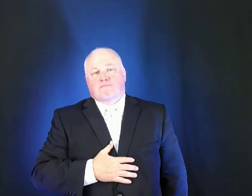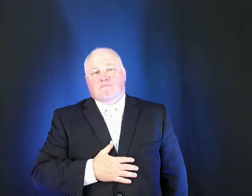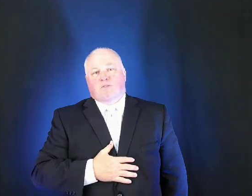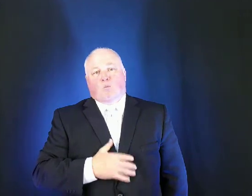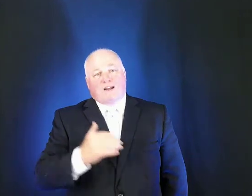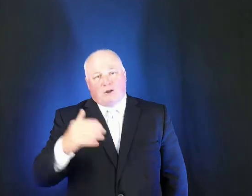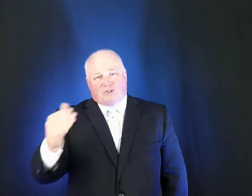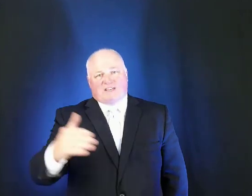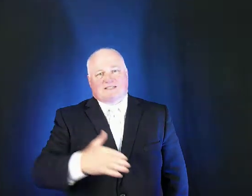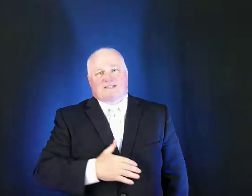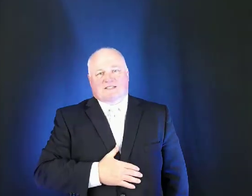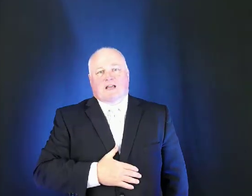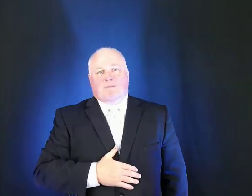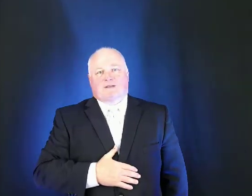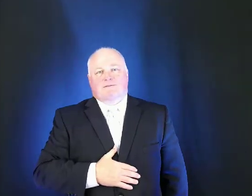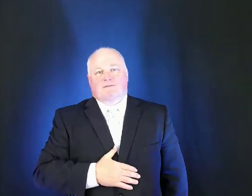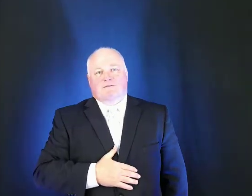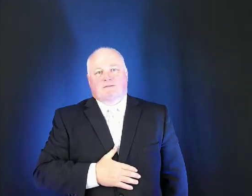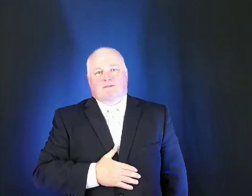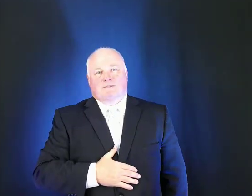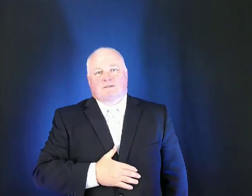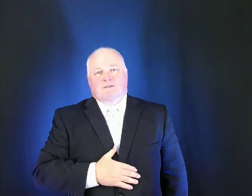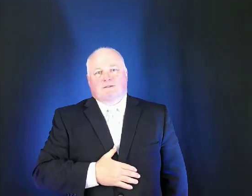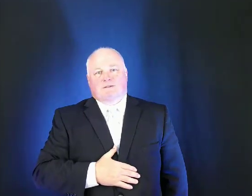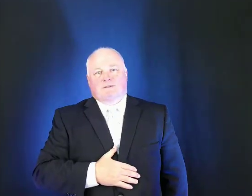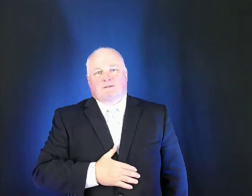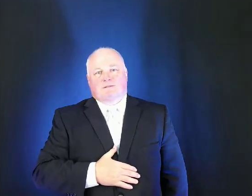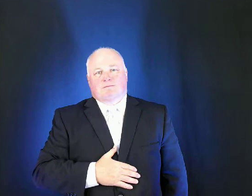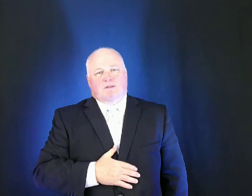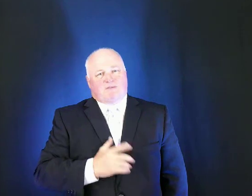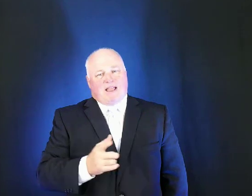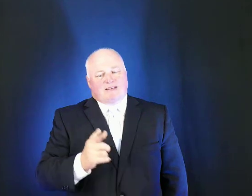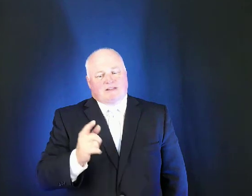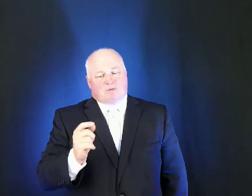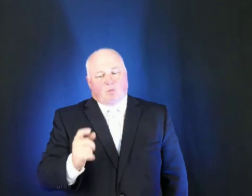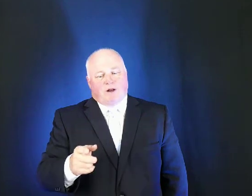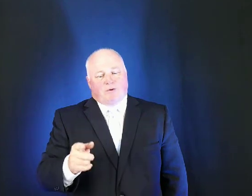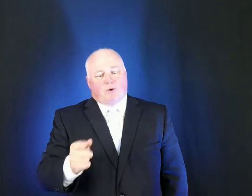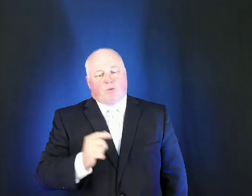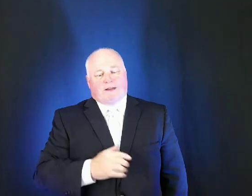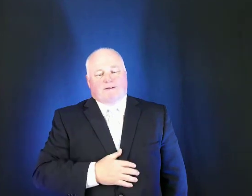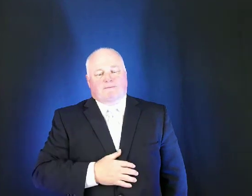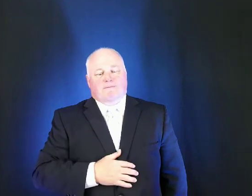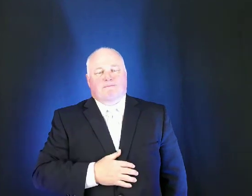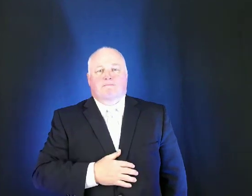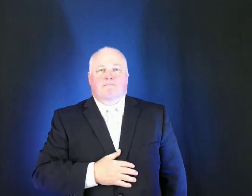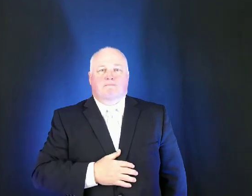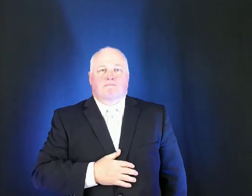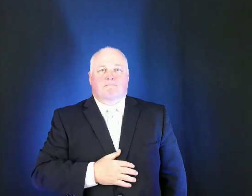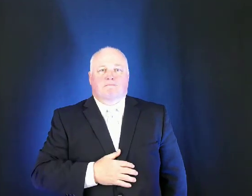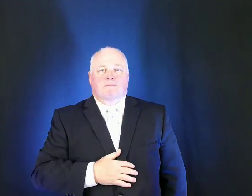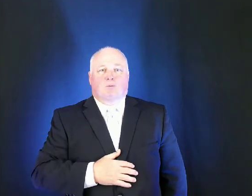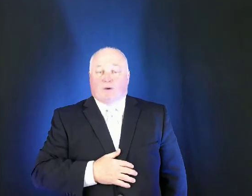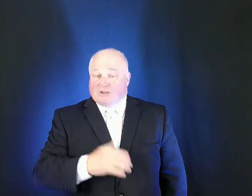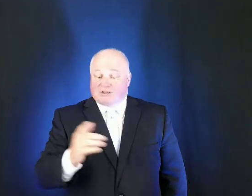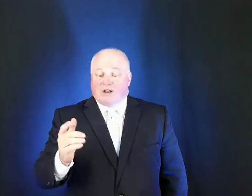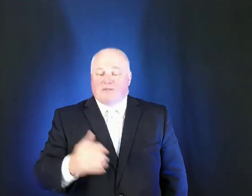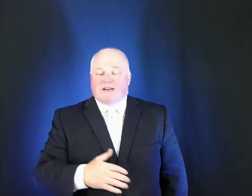we know jesus is coming but the fact is we don't know when we just know that he